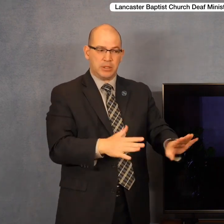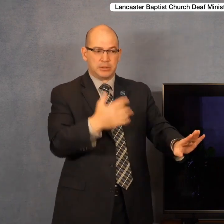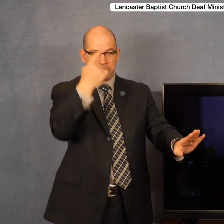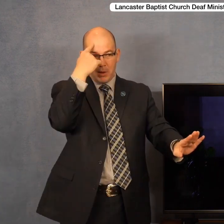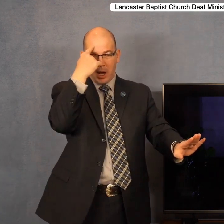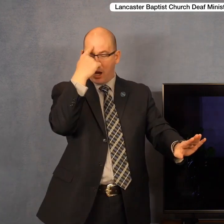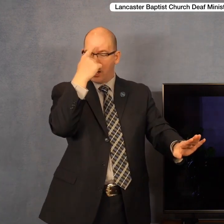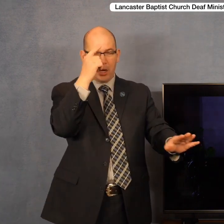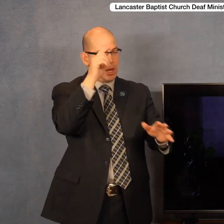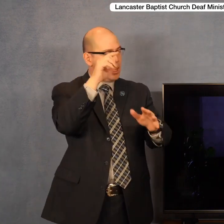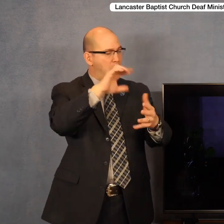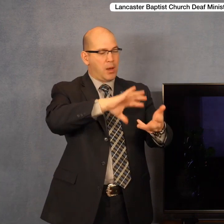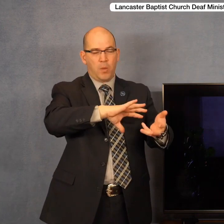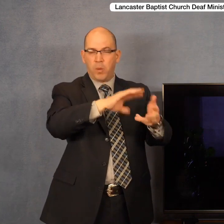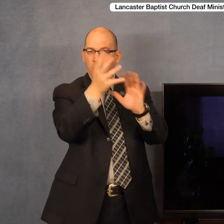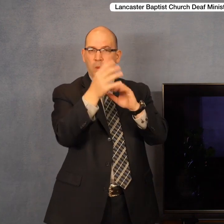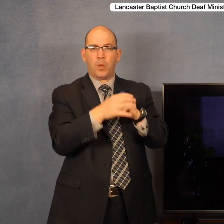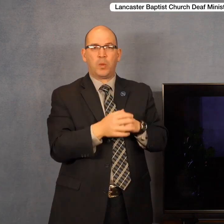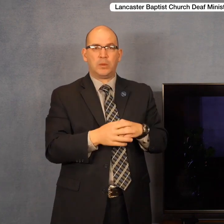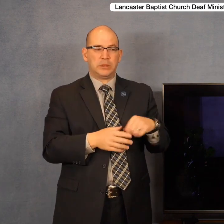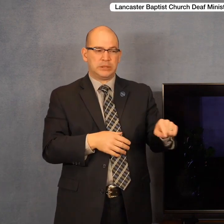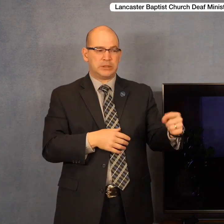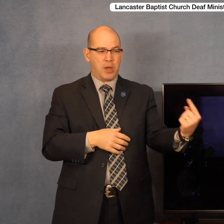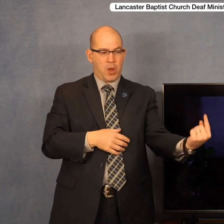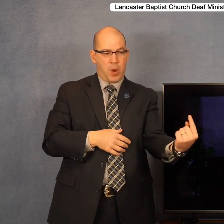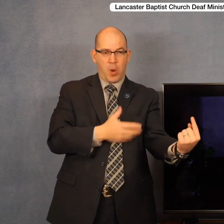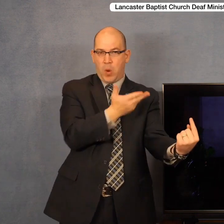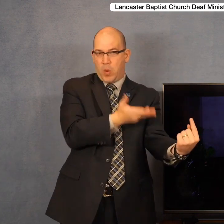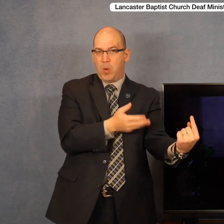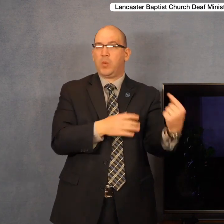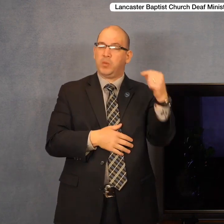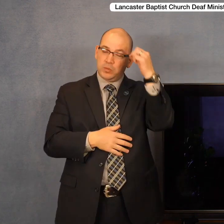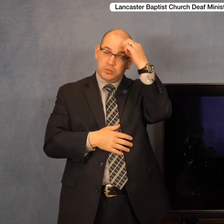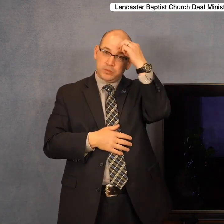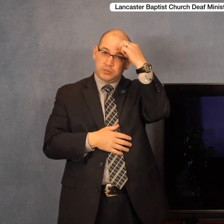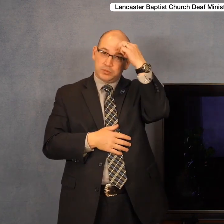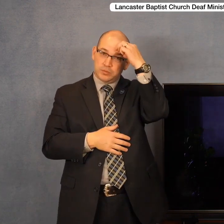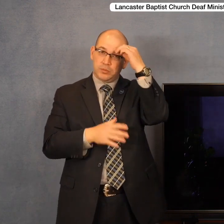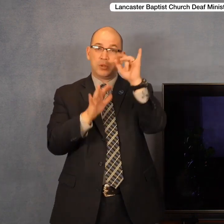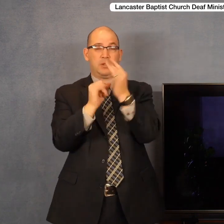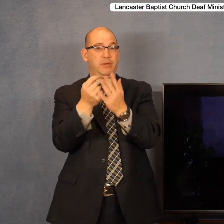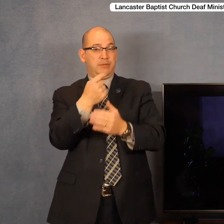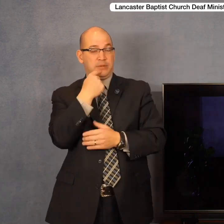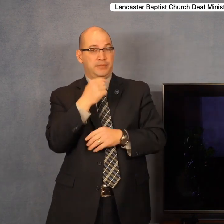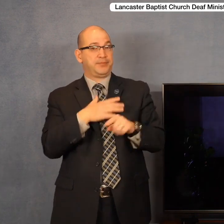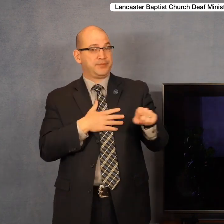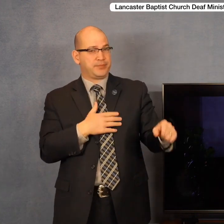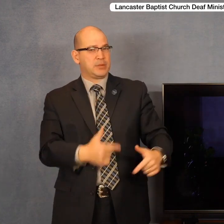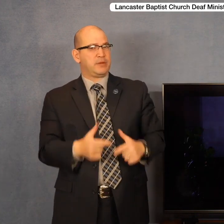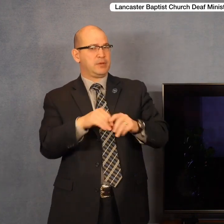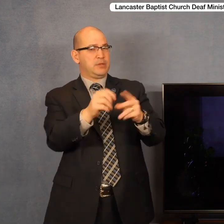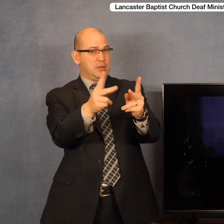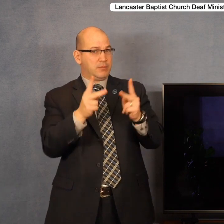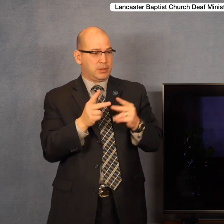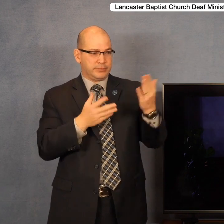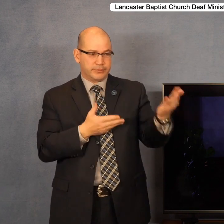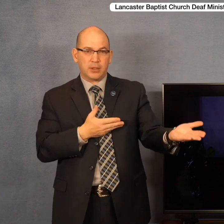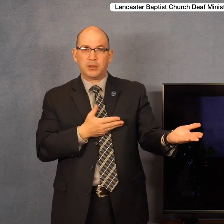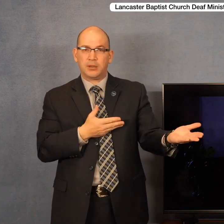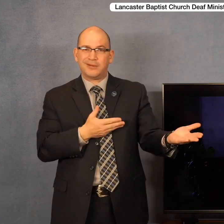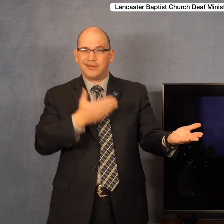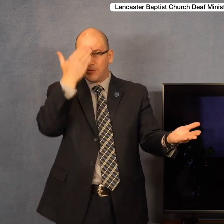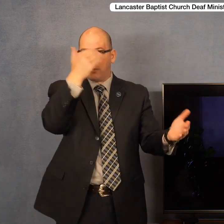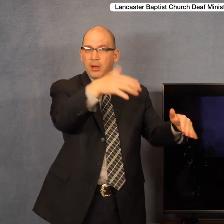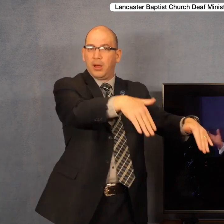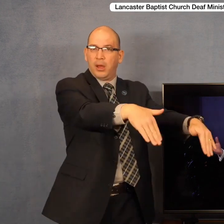He was socially isolated. The Bible tells us that he was living in a place where no one else